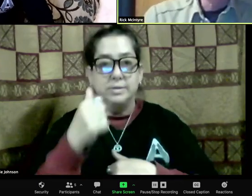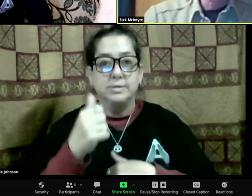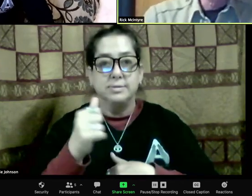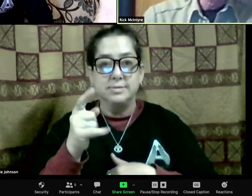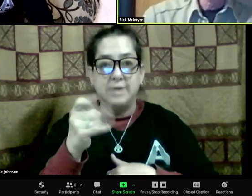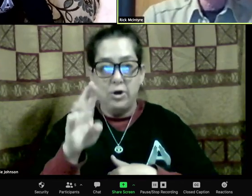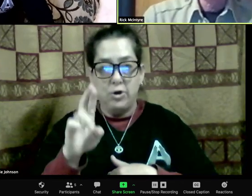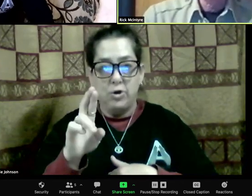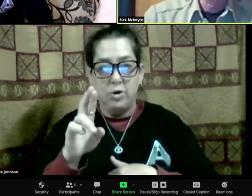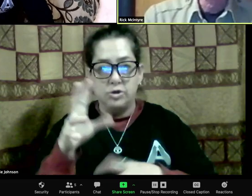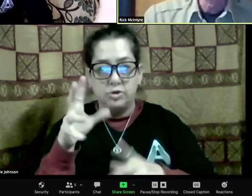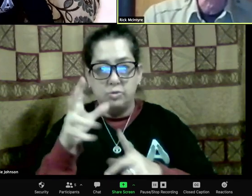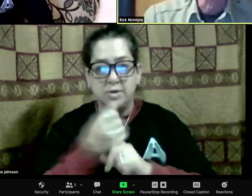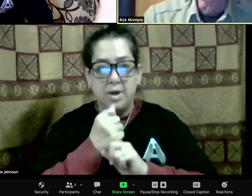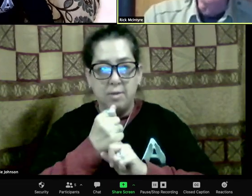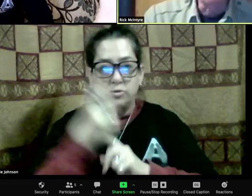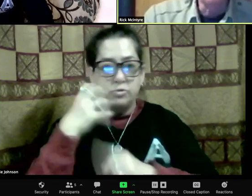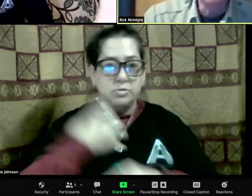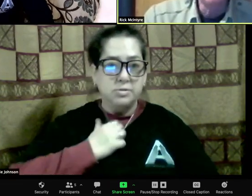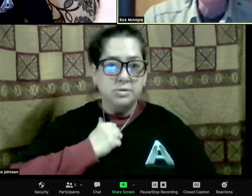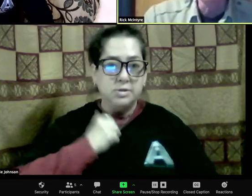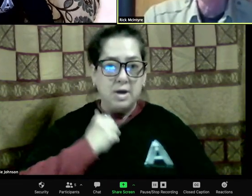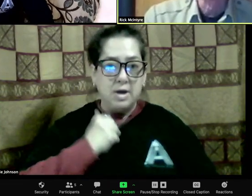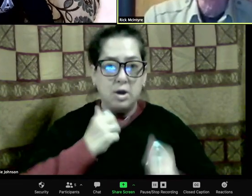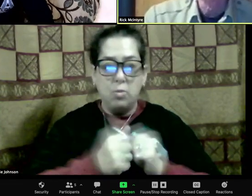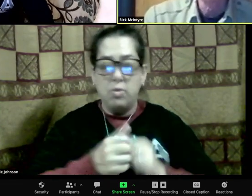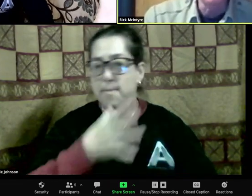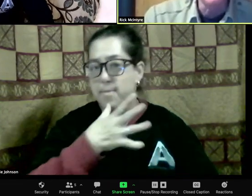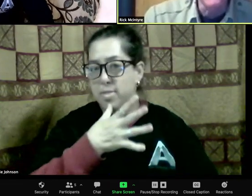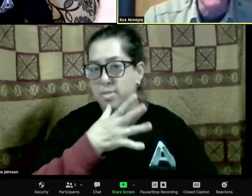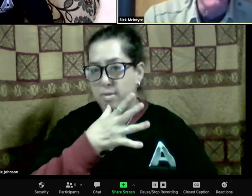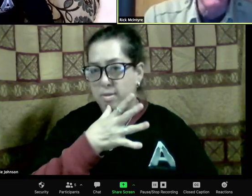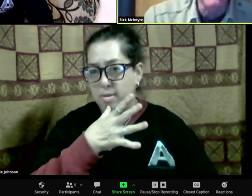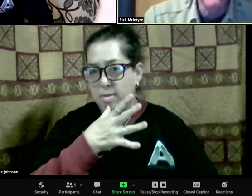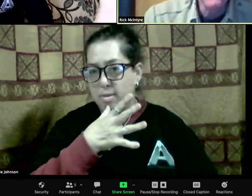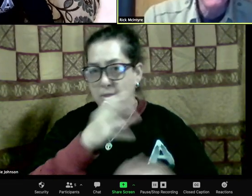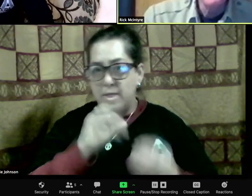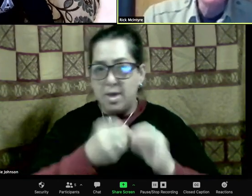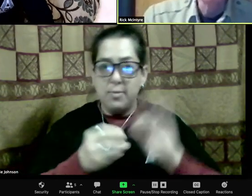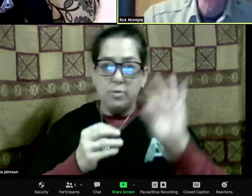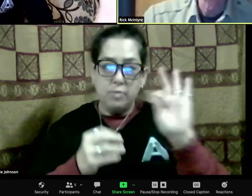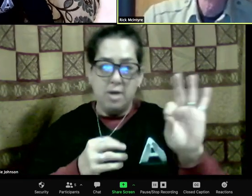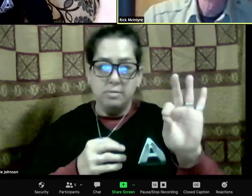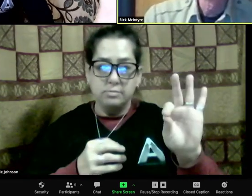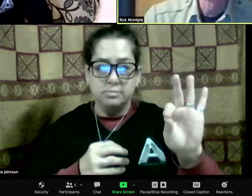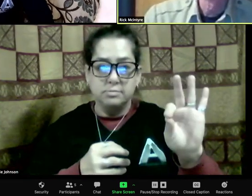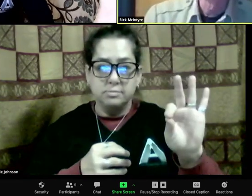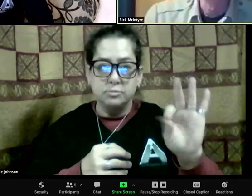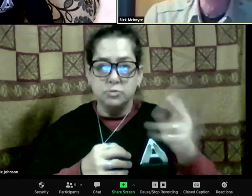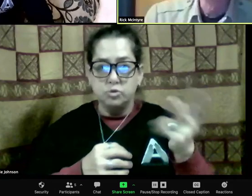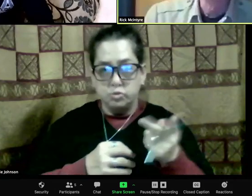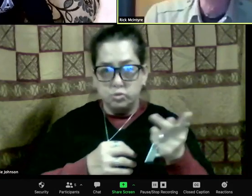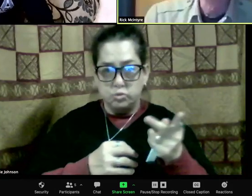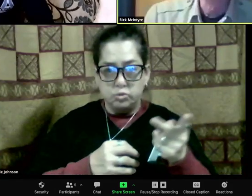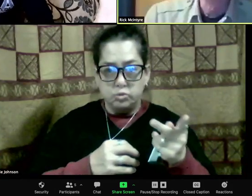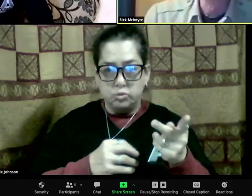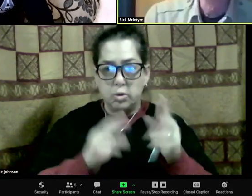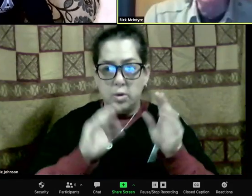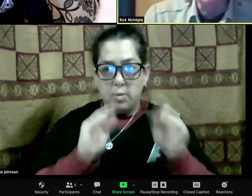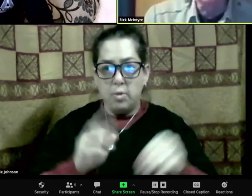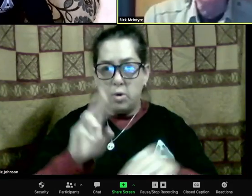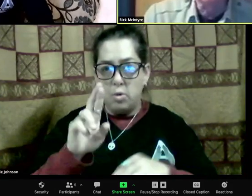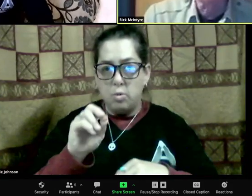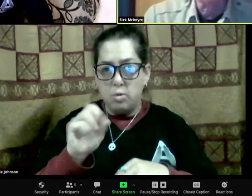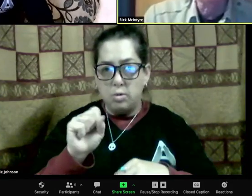for me in the wolves over the years. Yeah, number seven is certainly one of our stars. I have a whole